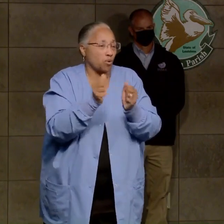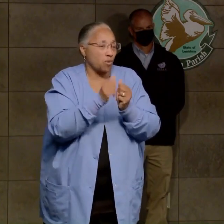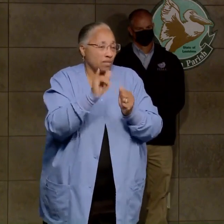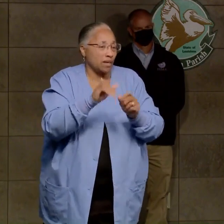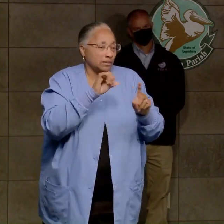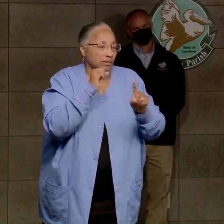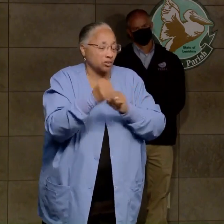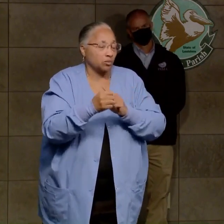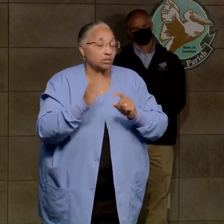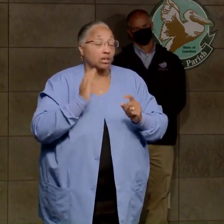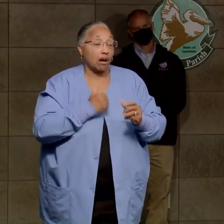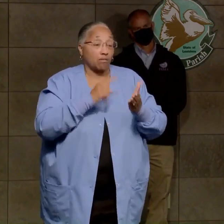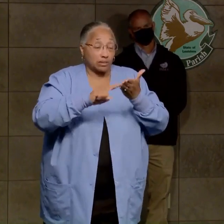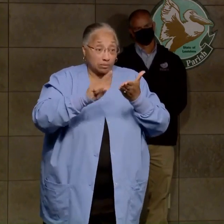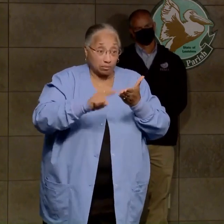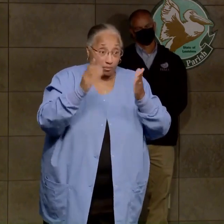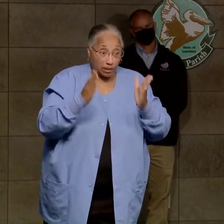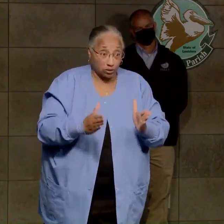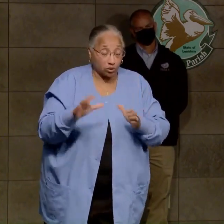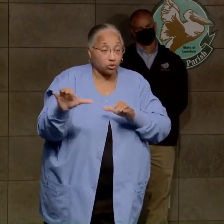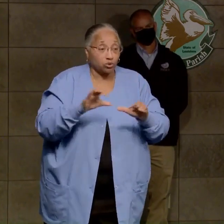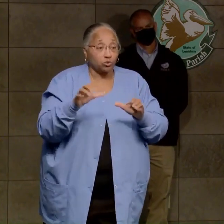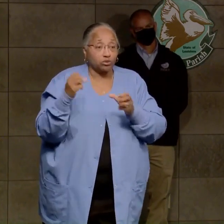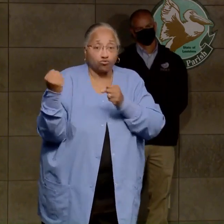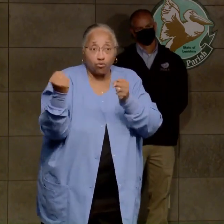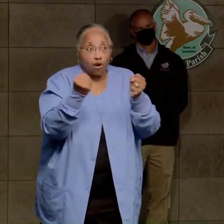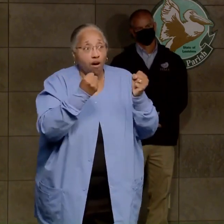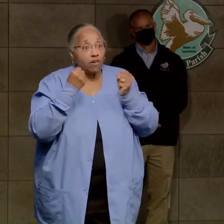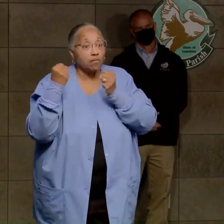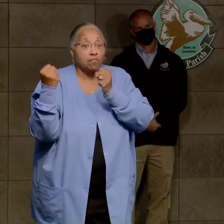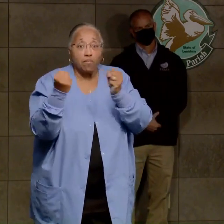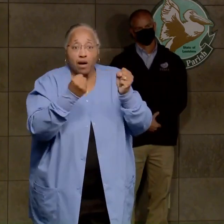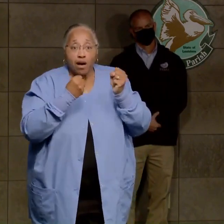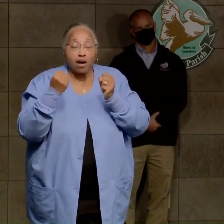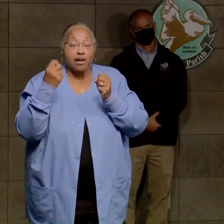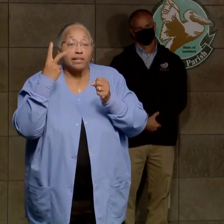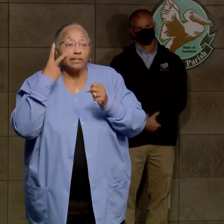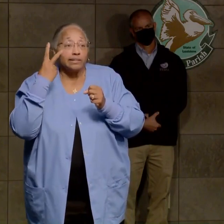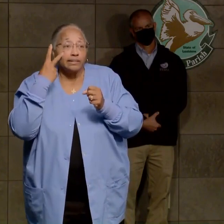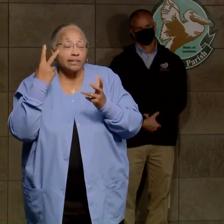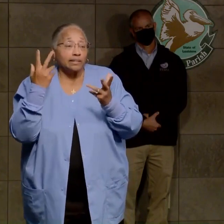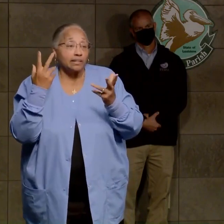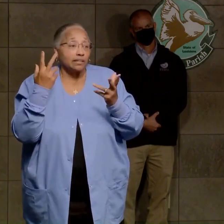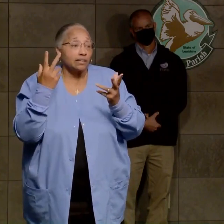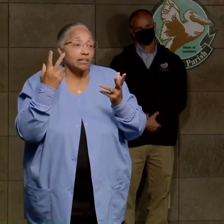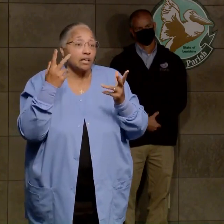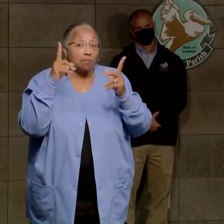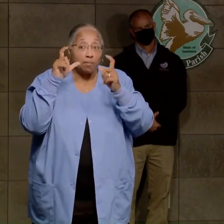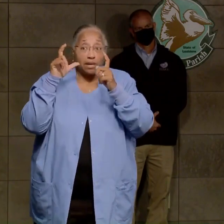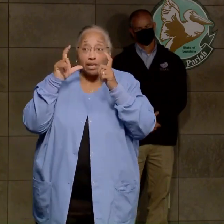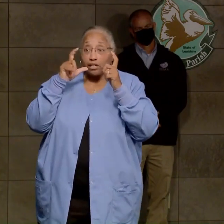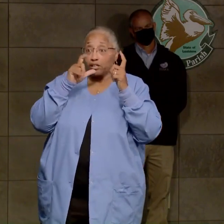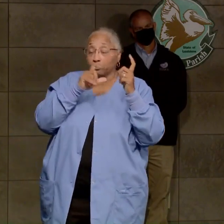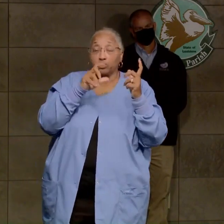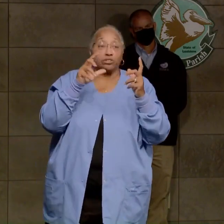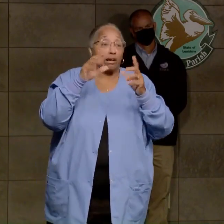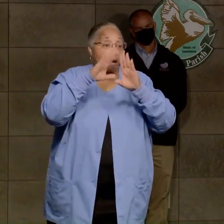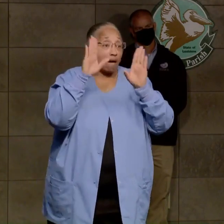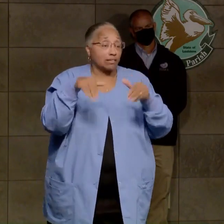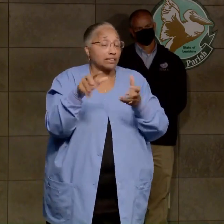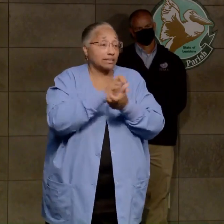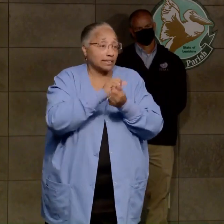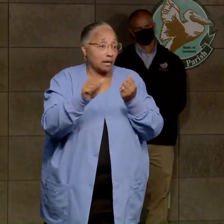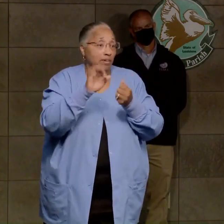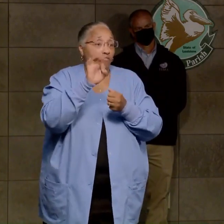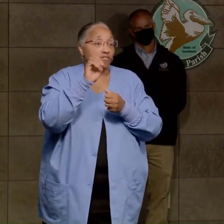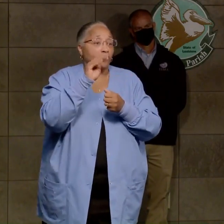inspectors doing drive-by assessments of all the property, like a windshield survey, they call it, to take a picture of the damaged houses. Obviously, FEMA is